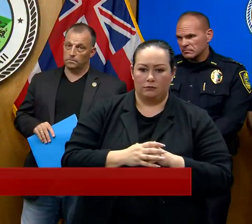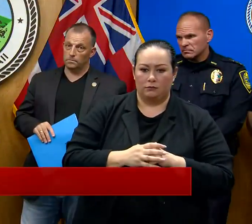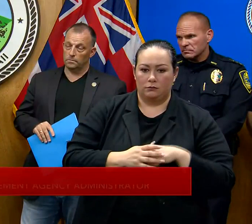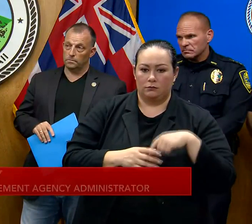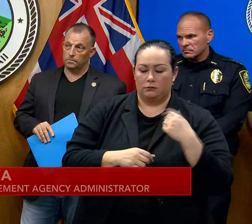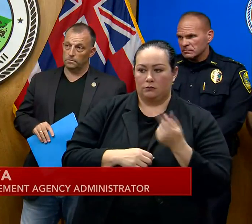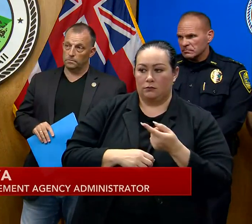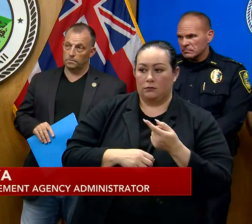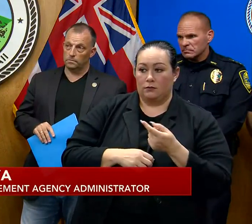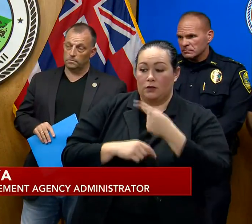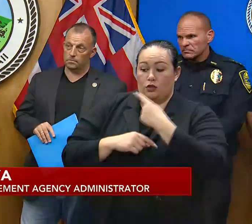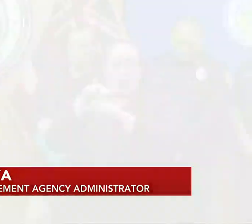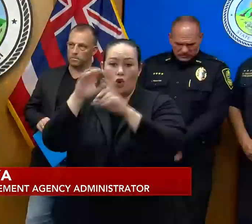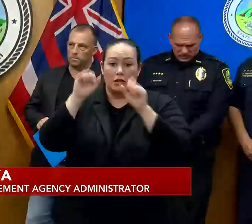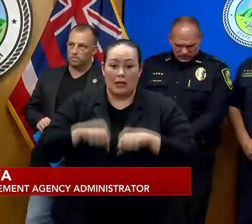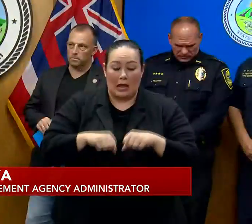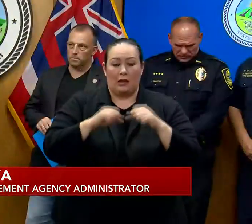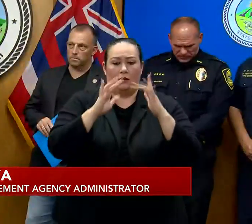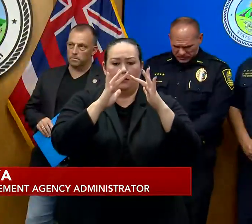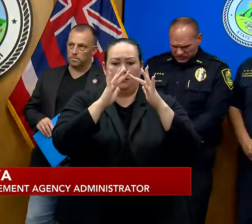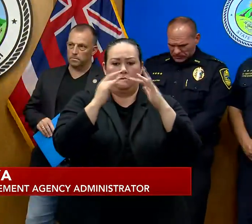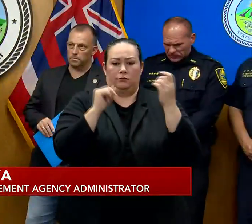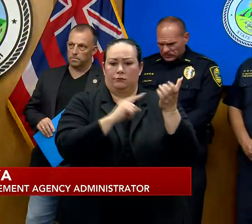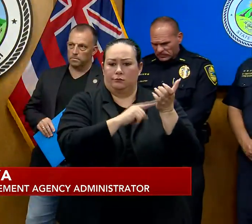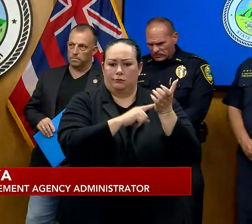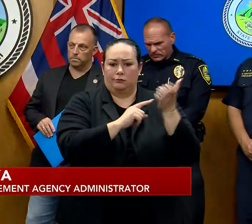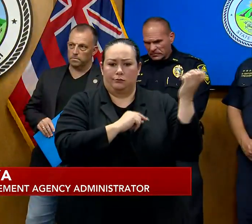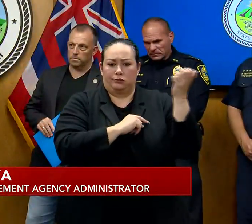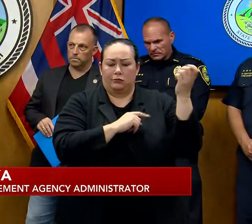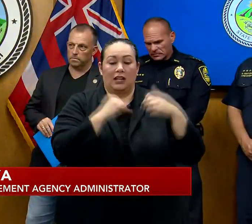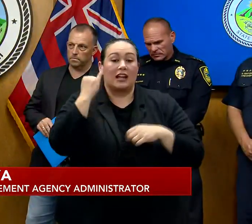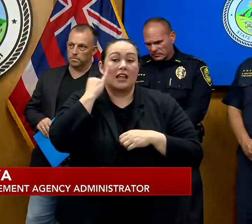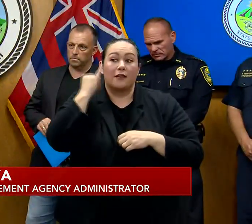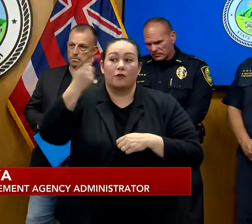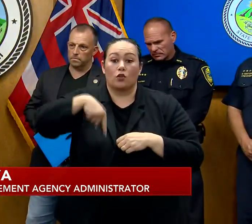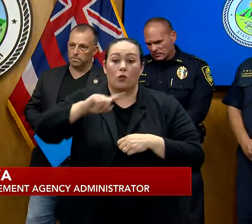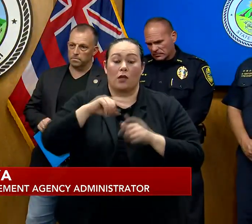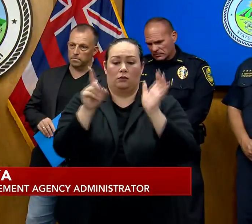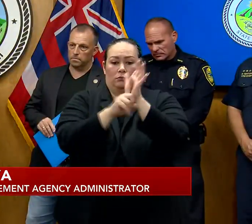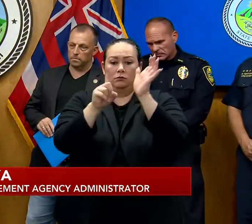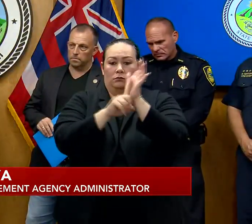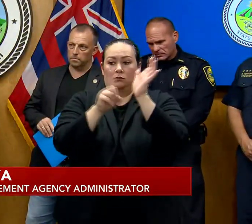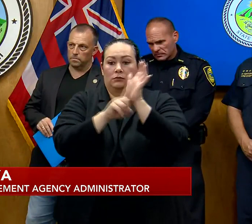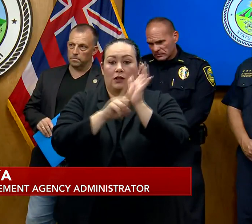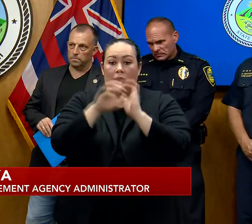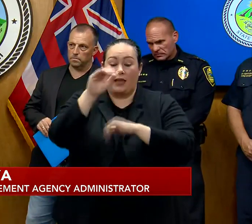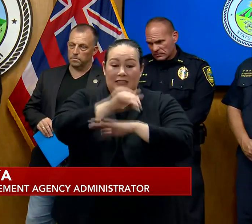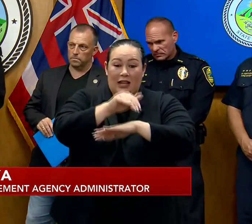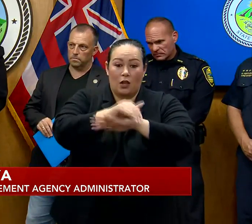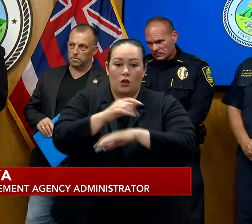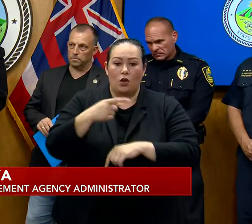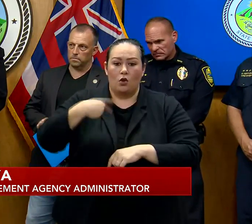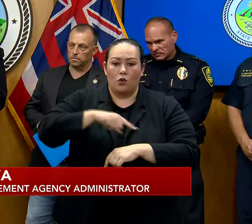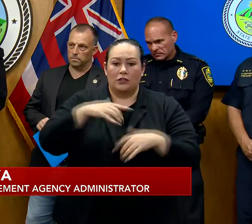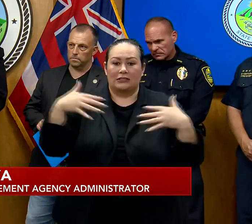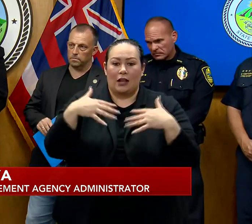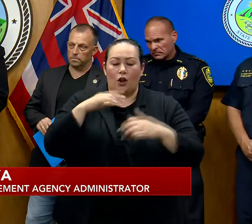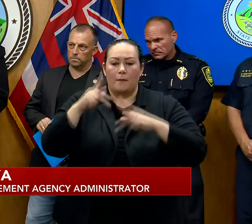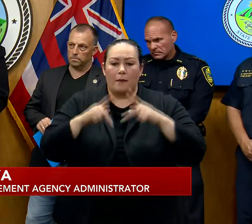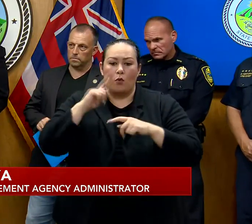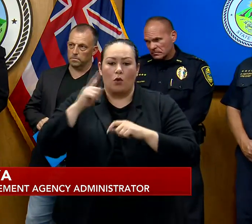sirens? I do not. Had we sounded the siren that night we're afraid that people would have gone Malka.